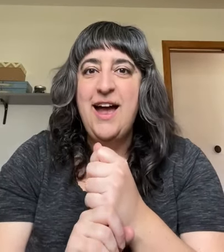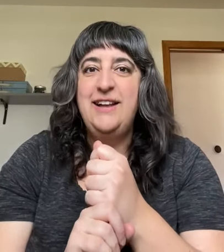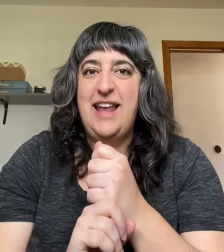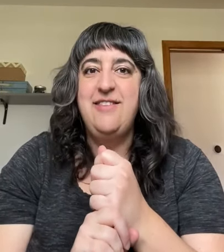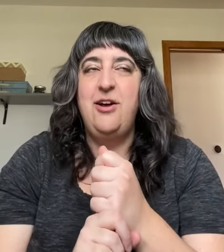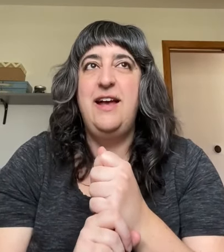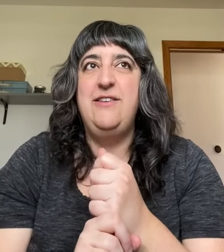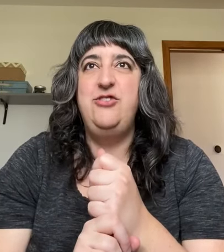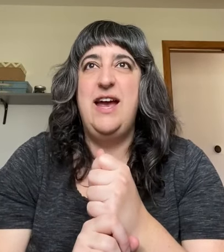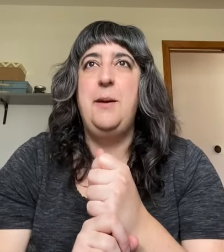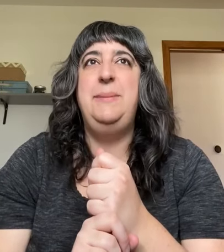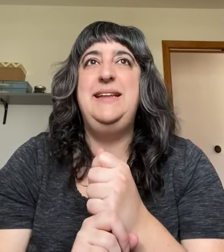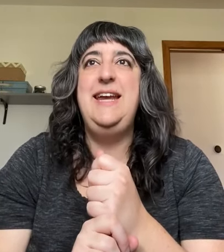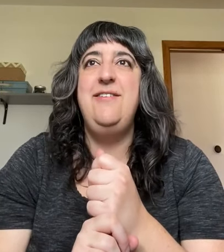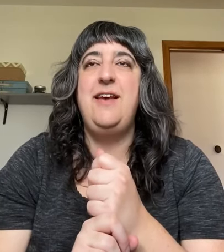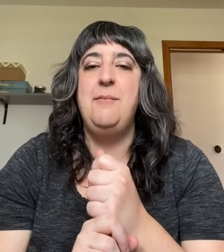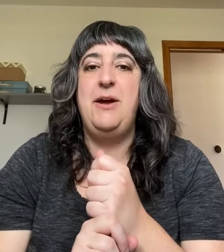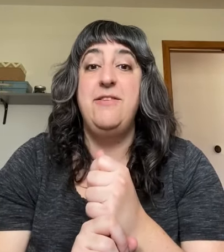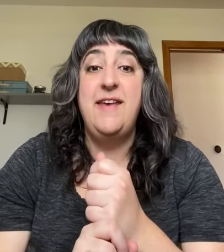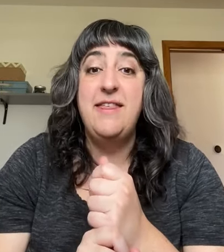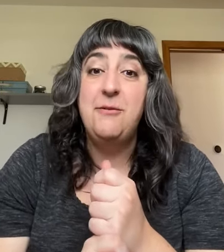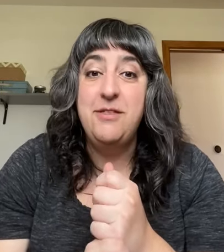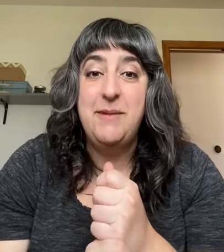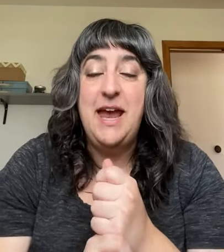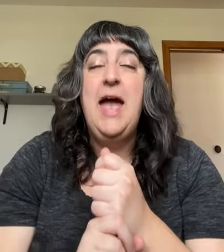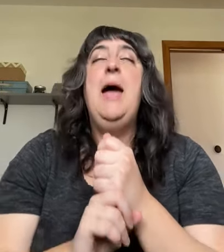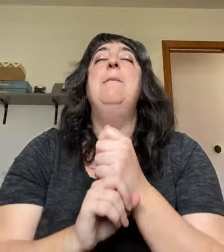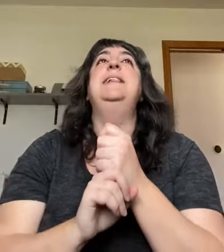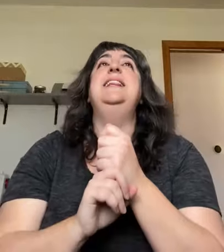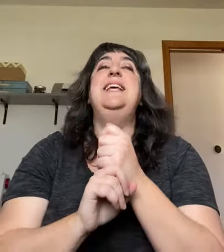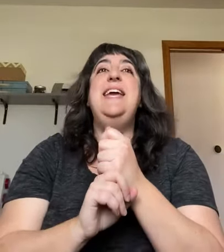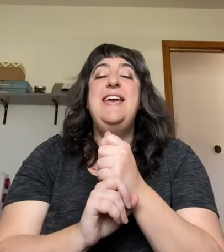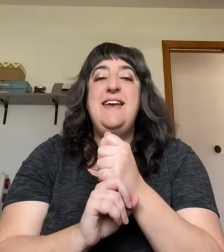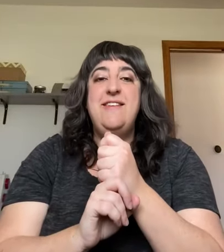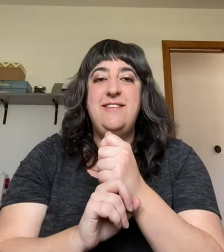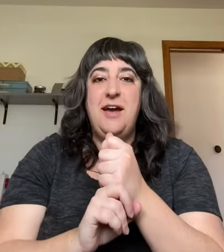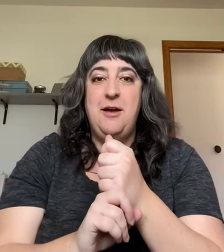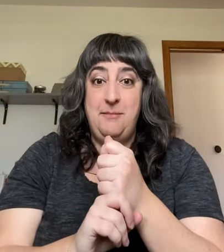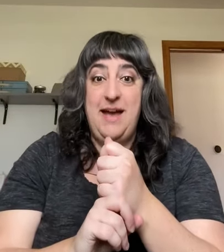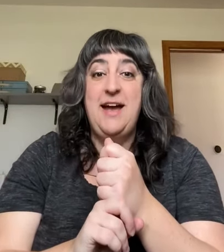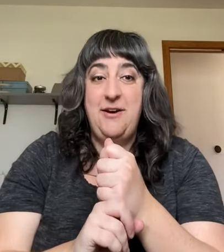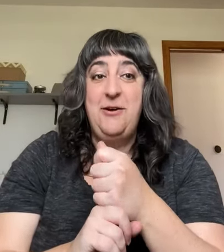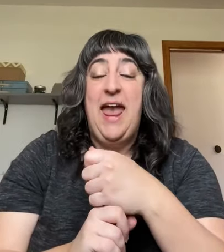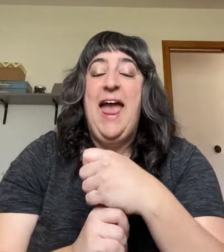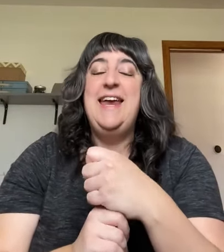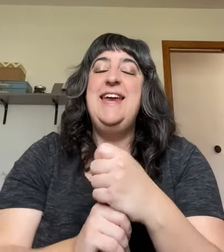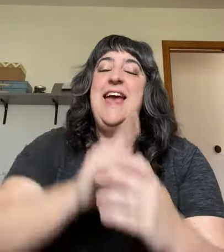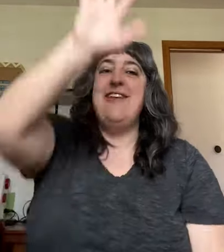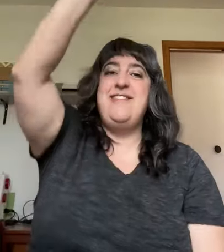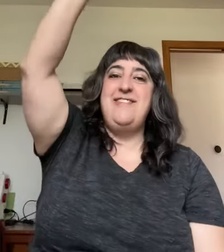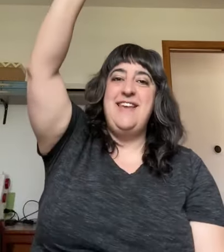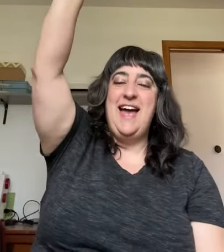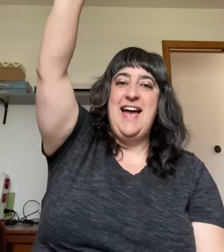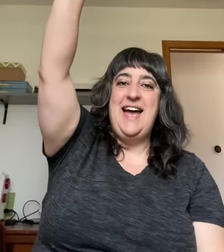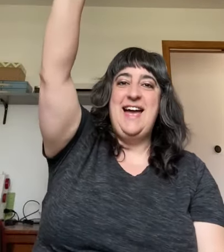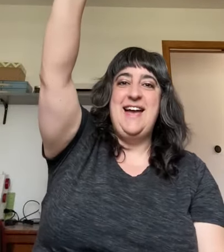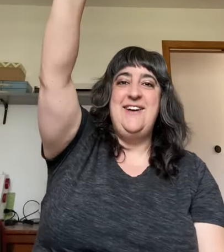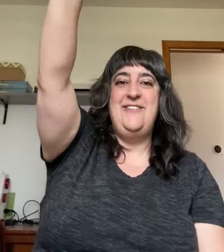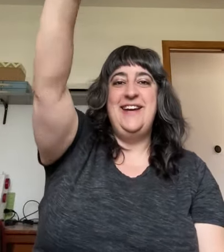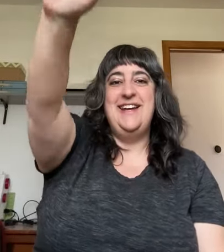Let's all ask Jack, please come out. Say that with me. Please come out. Yes, I will.